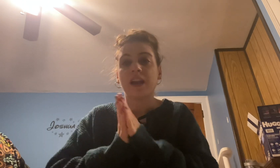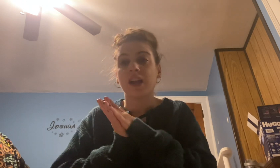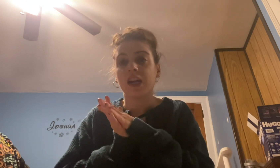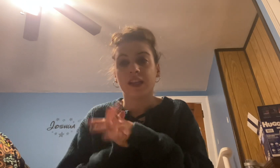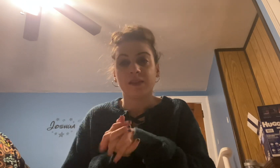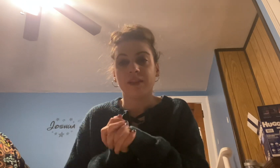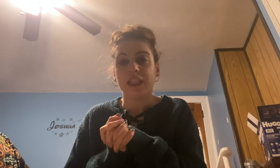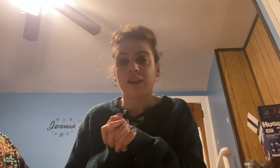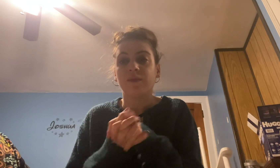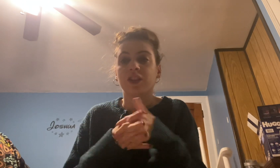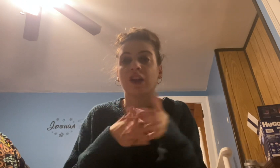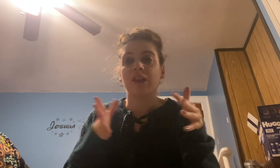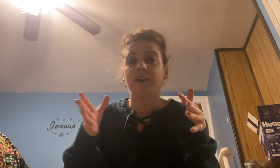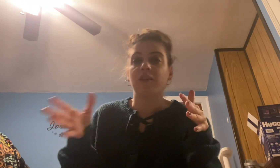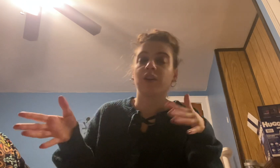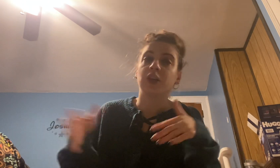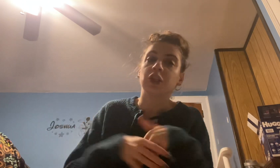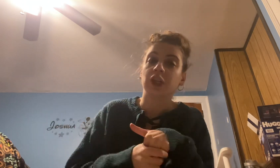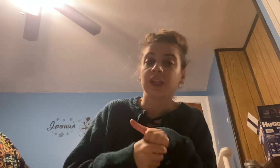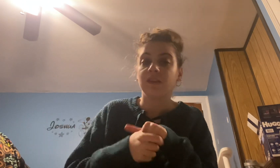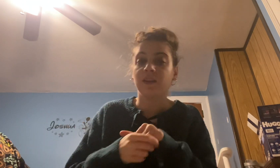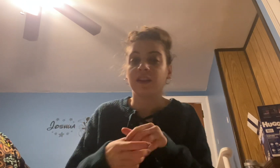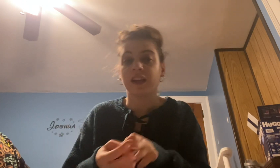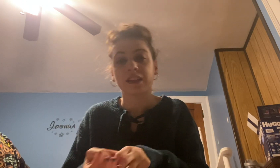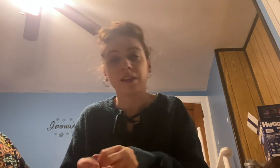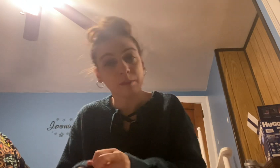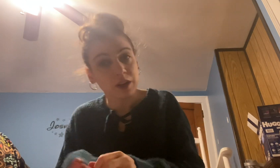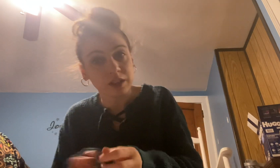Era Edsmundson, which is all about her journey leaving the NXIVM cult.